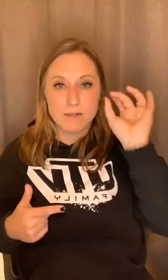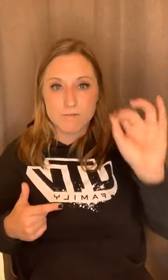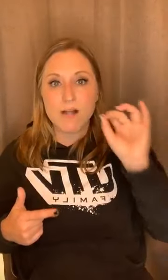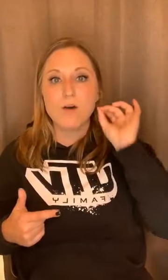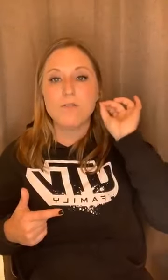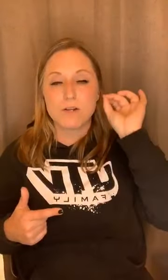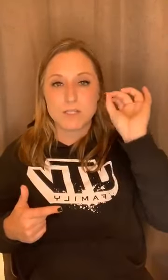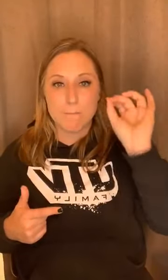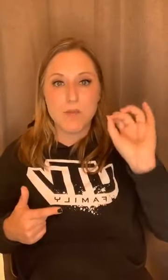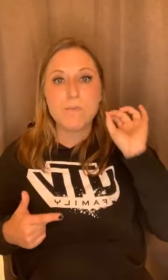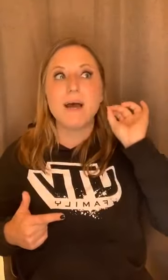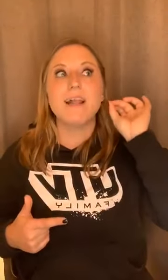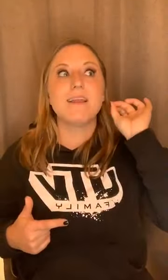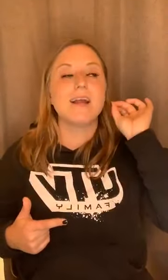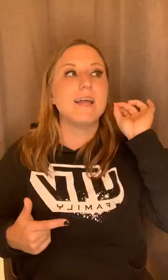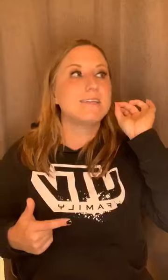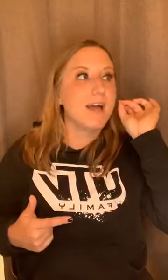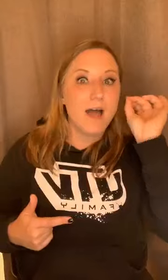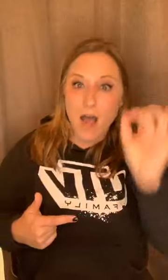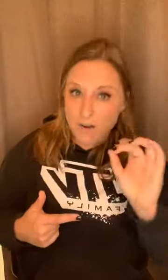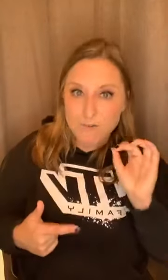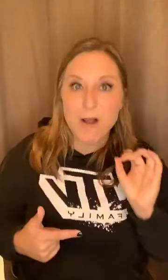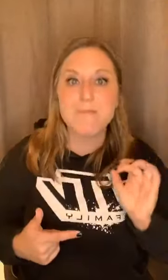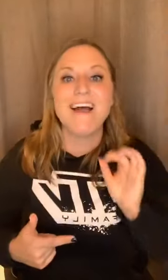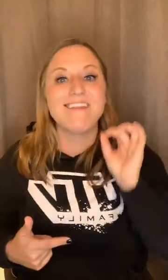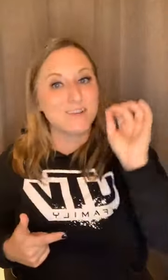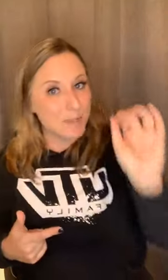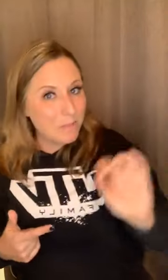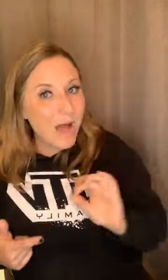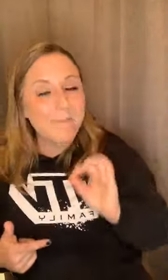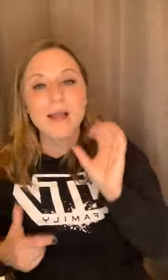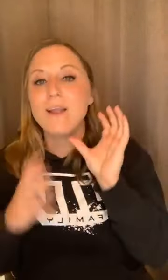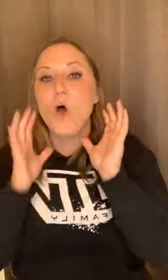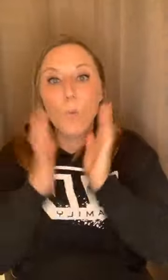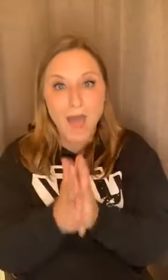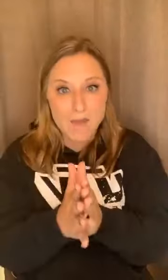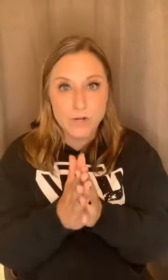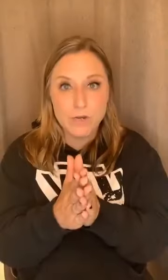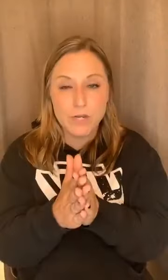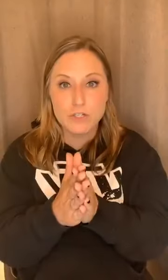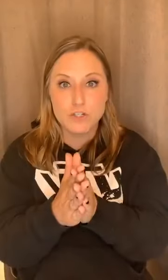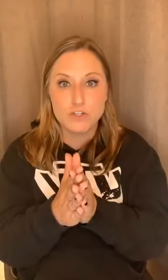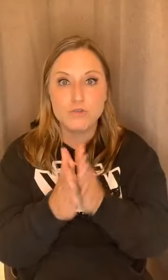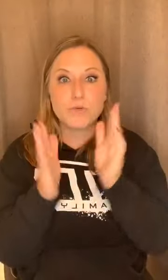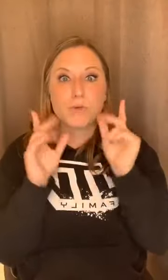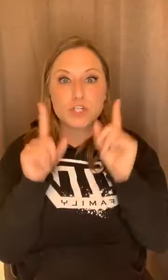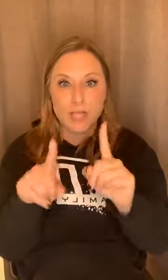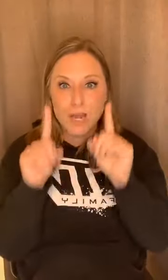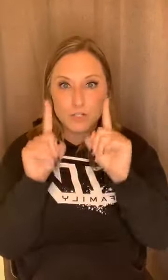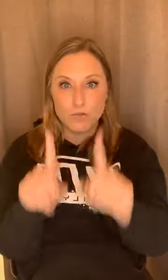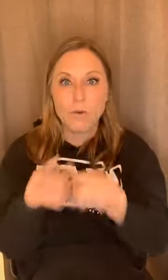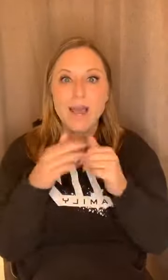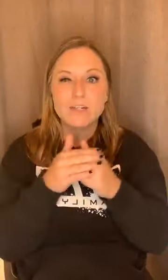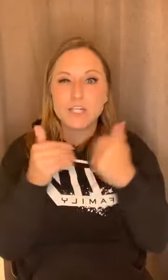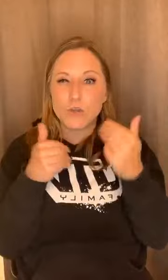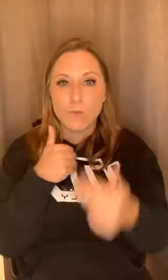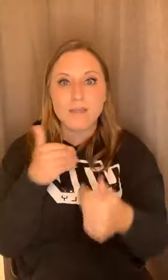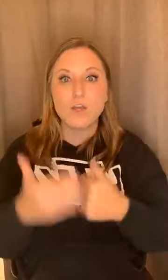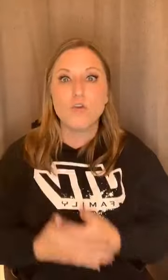unfollow, there is a mute button, there is a unfriend button, there is a block button, whatever you need to do to protect your energy in the way that you